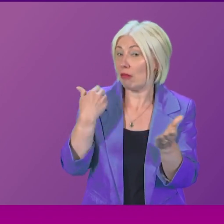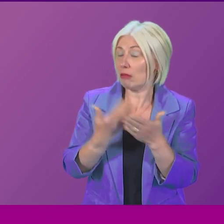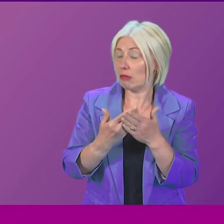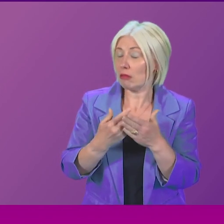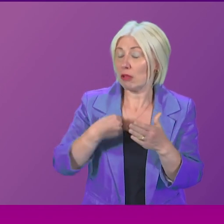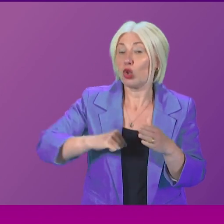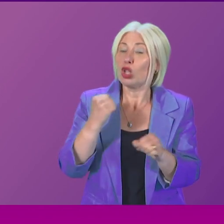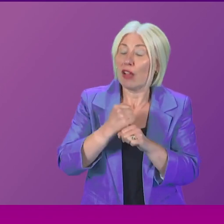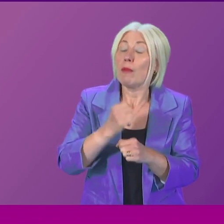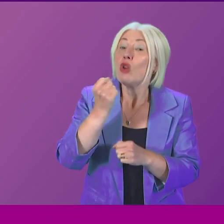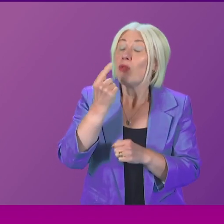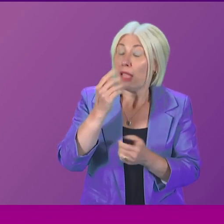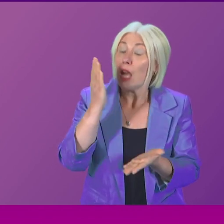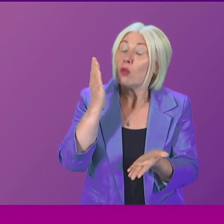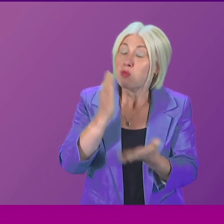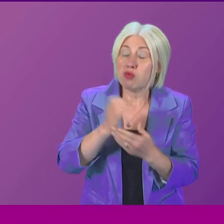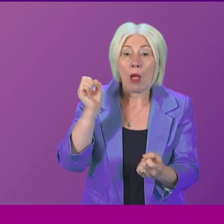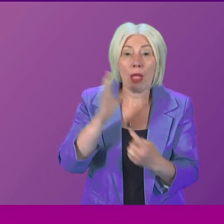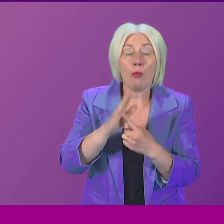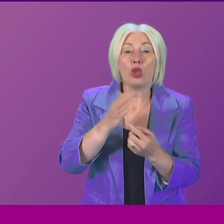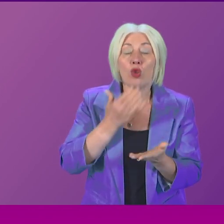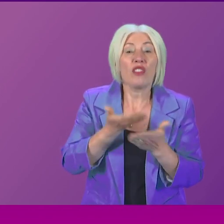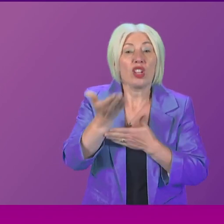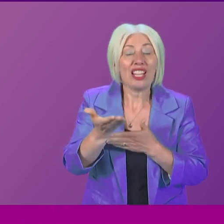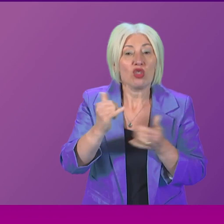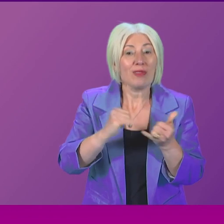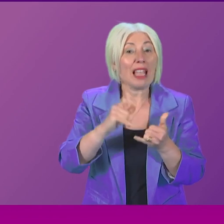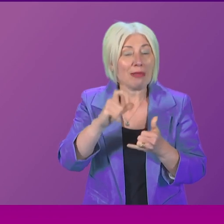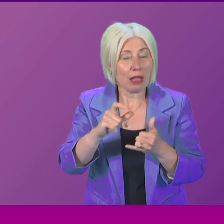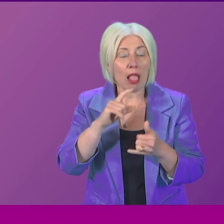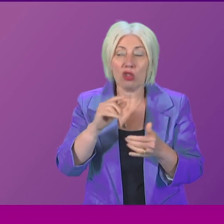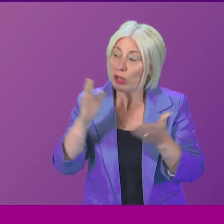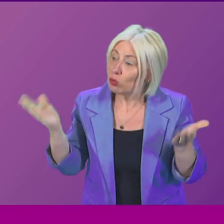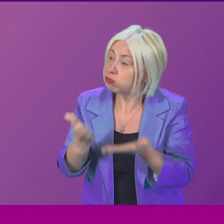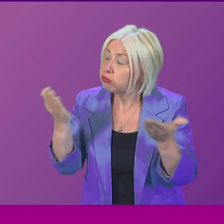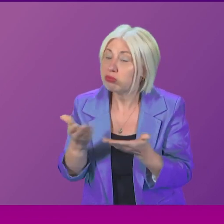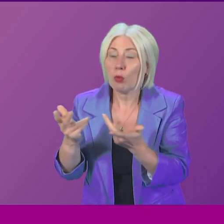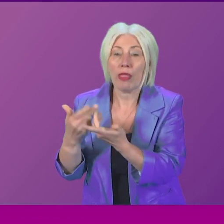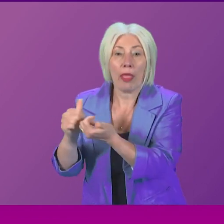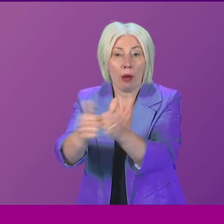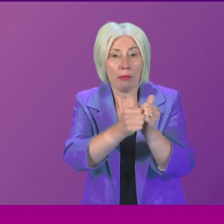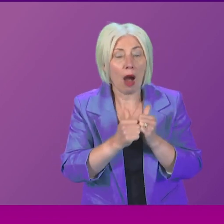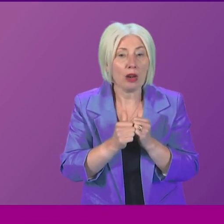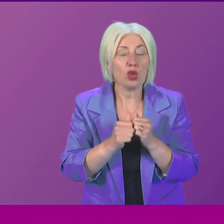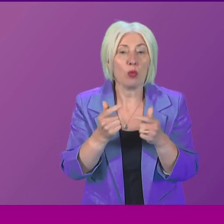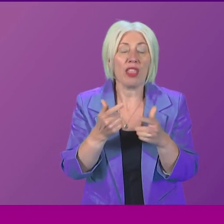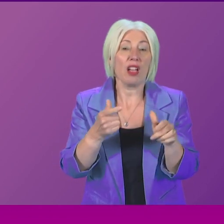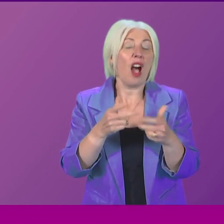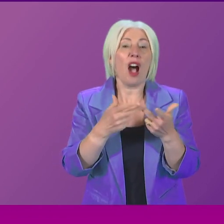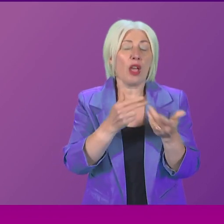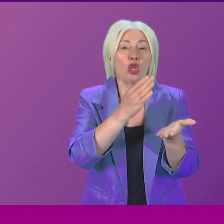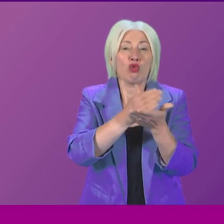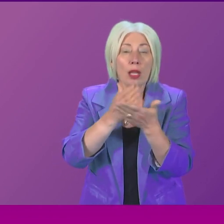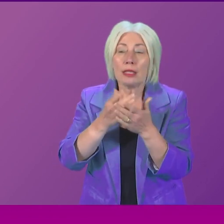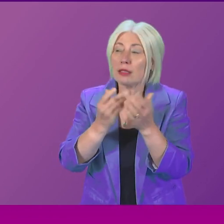the importance of stem cell donations and continues to promote it alongside key partners like Anthony Nolan through a number